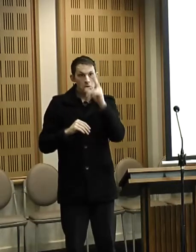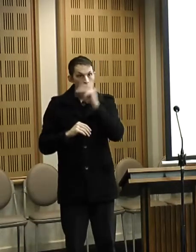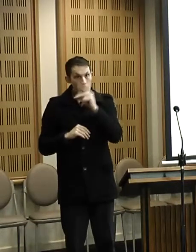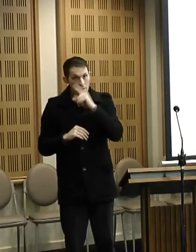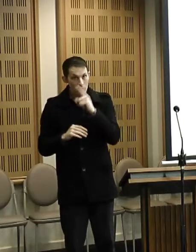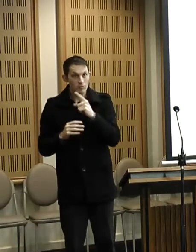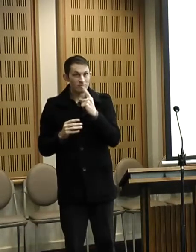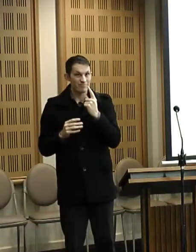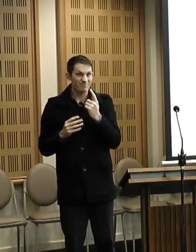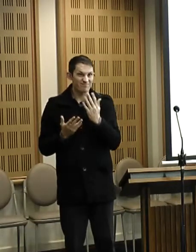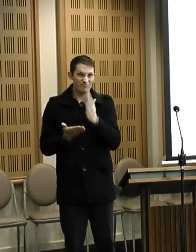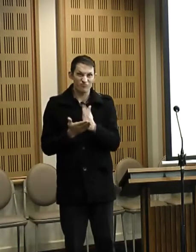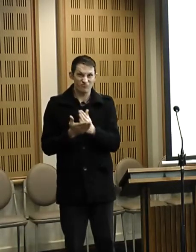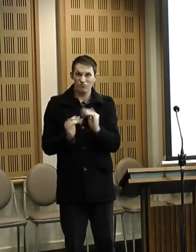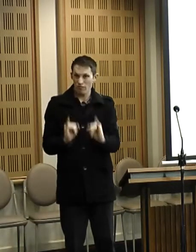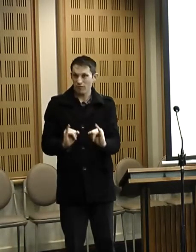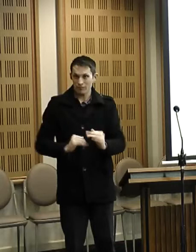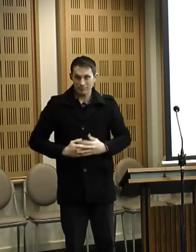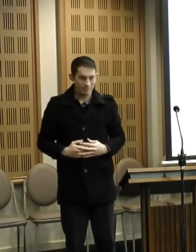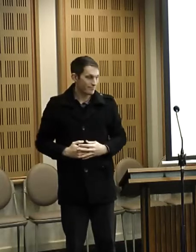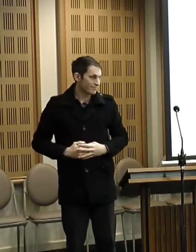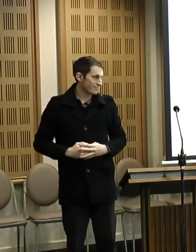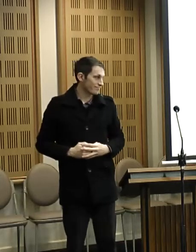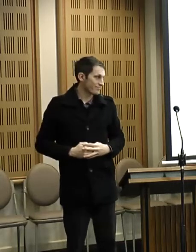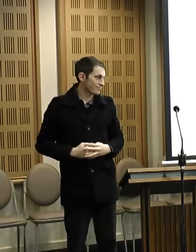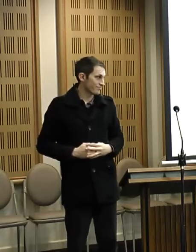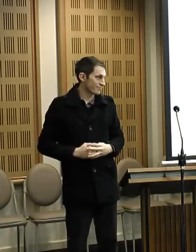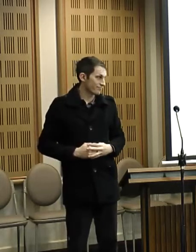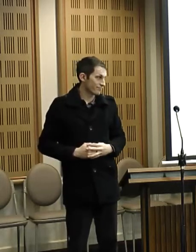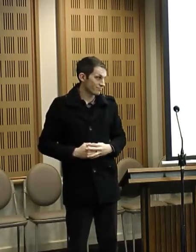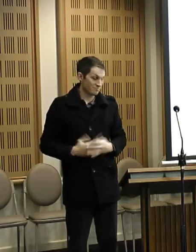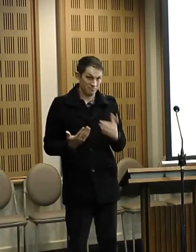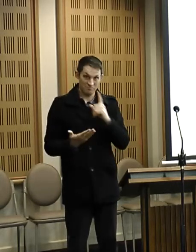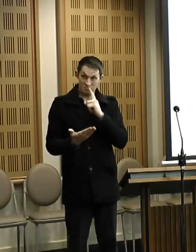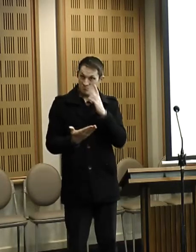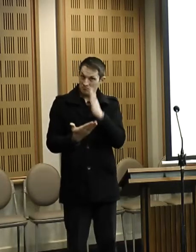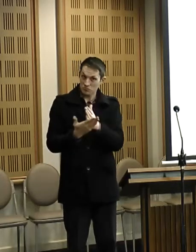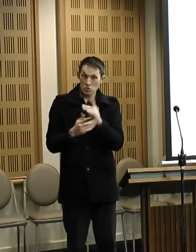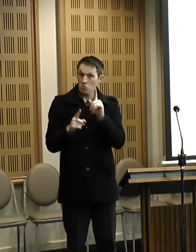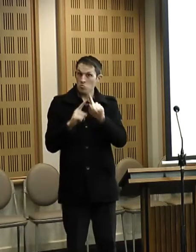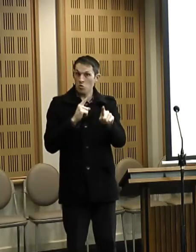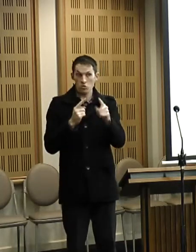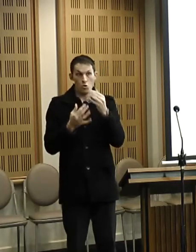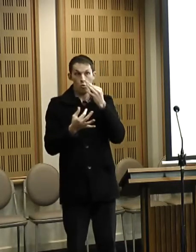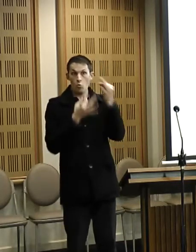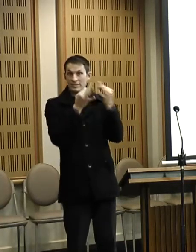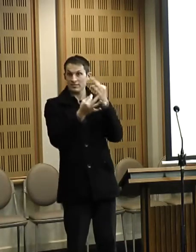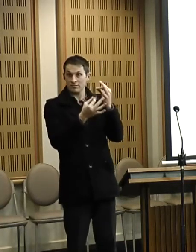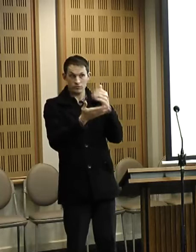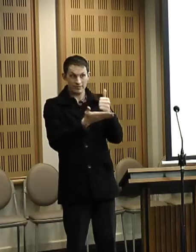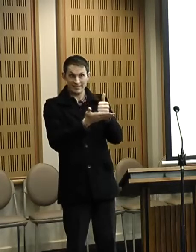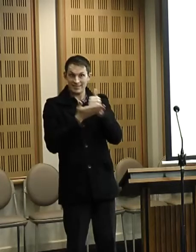pretty awful. Uh, in fact most of the requests for assistance has been